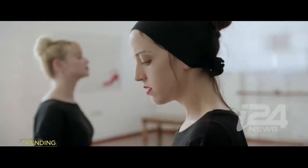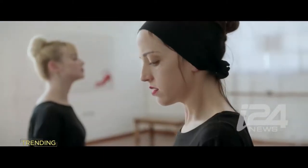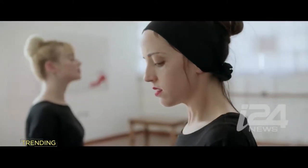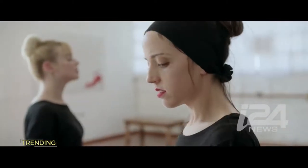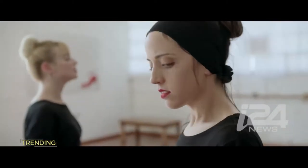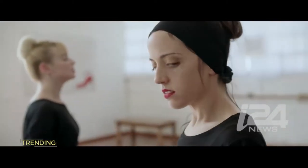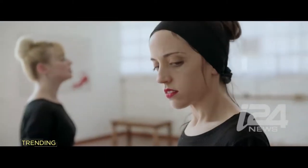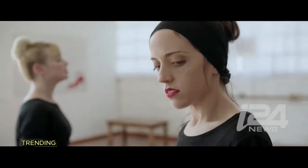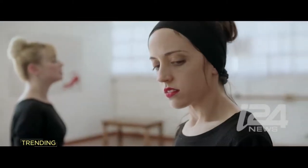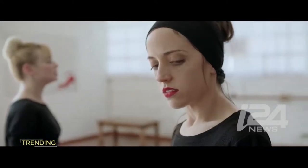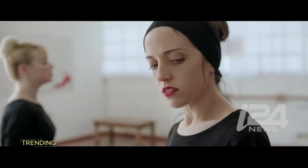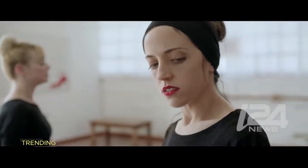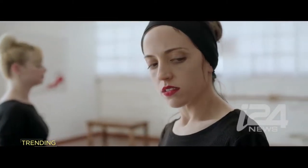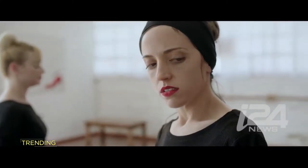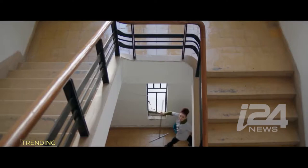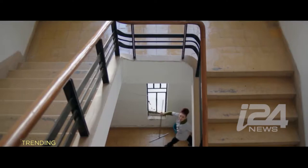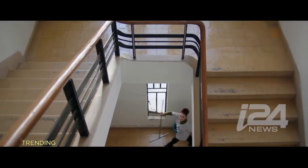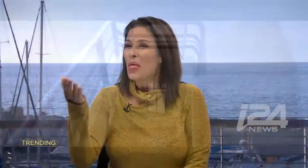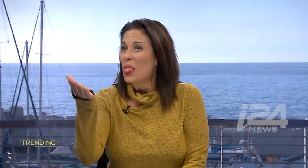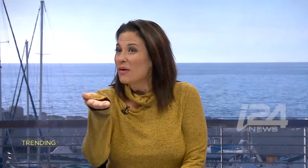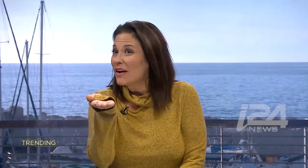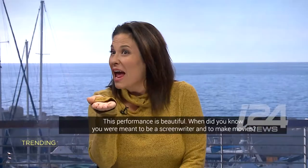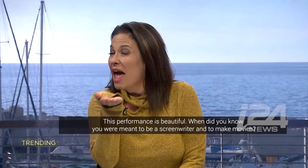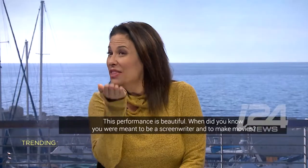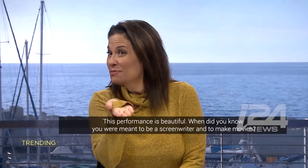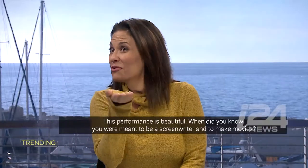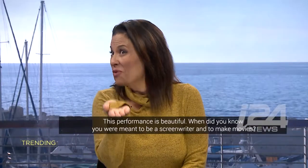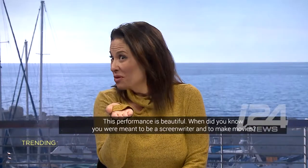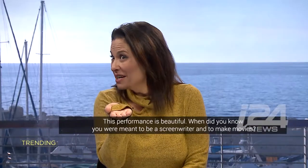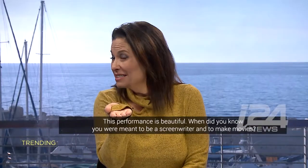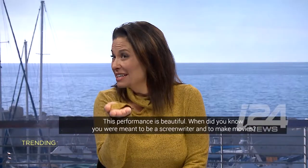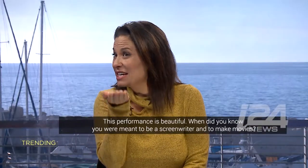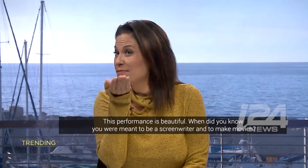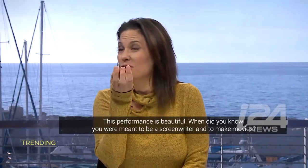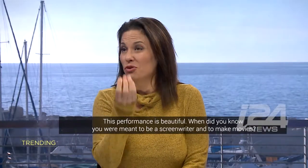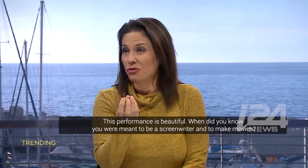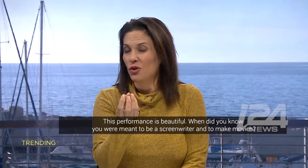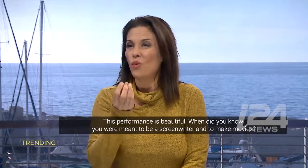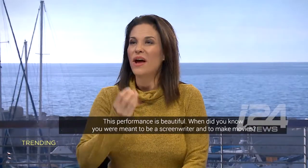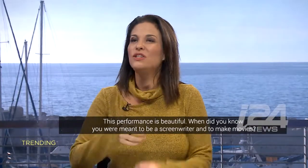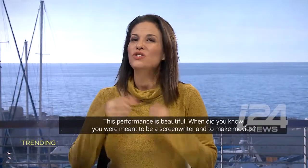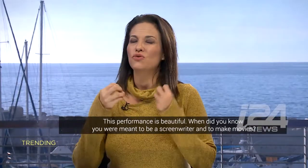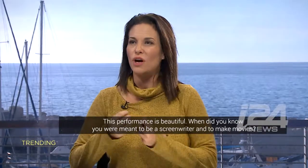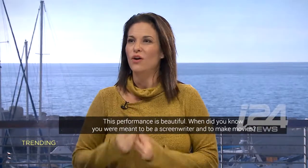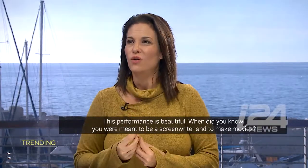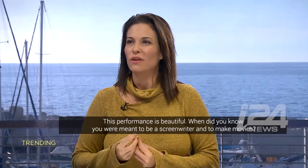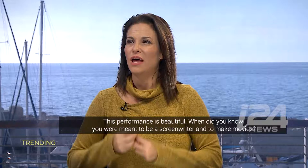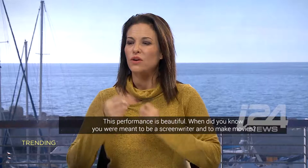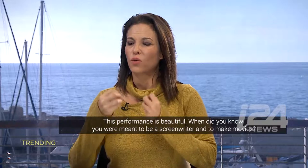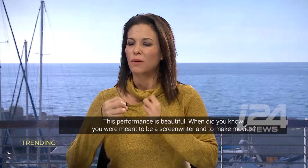I can do, I can perform. I can do so many things. this performance is beautiful. When did you know that you were